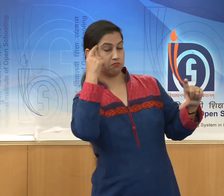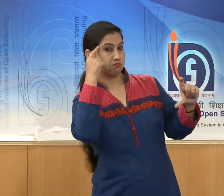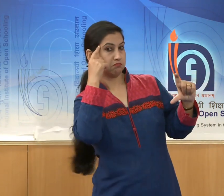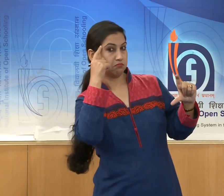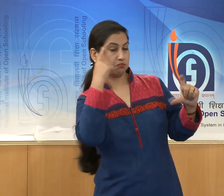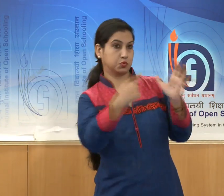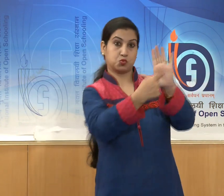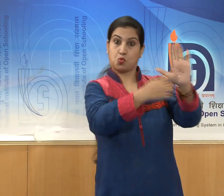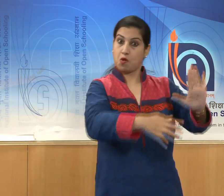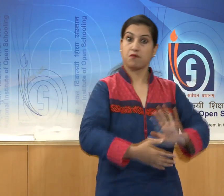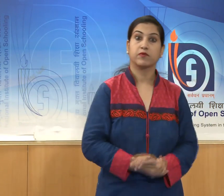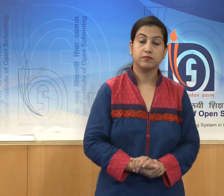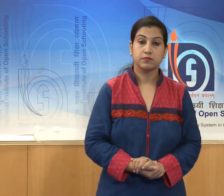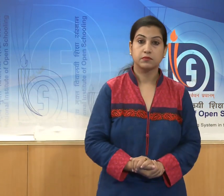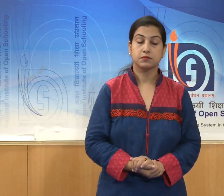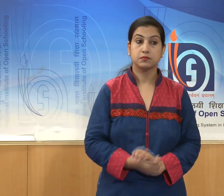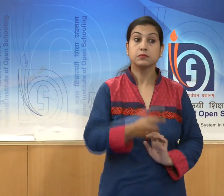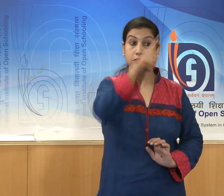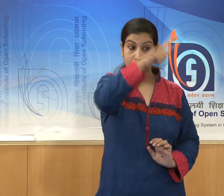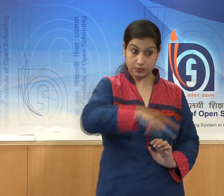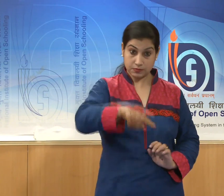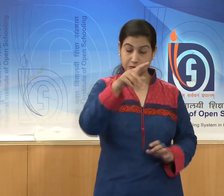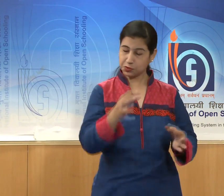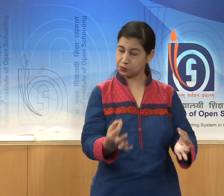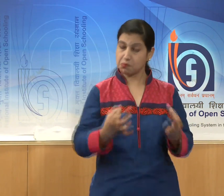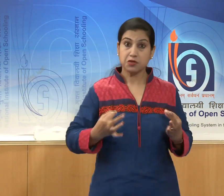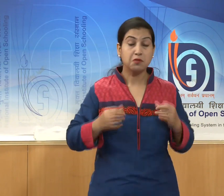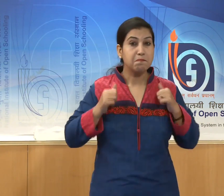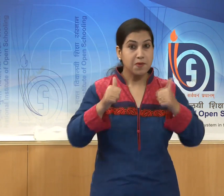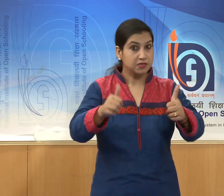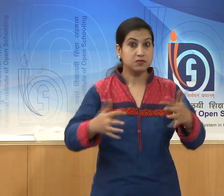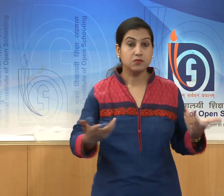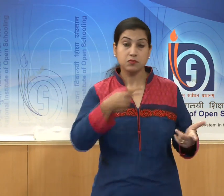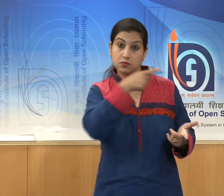What is unique about this bull capital